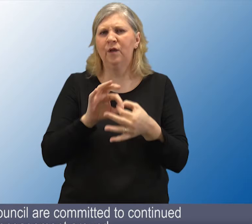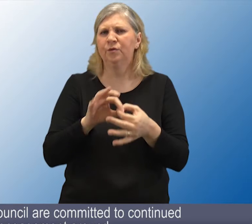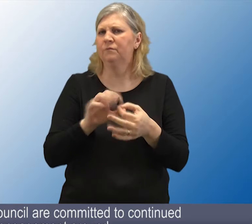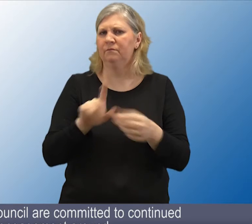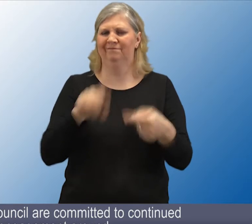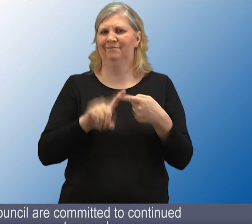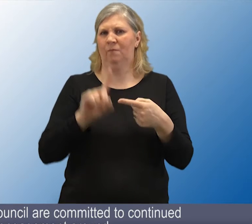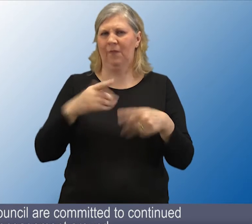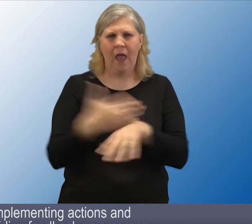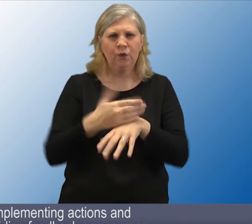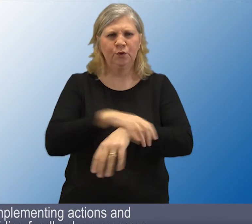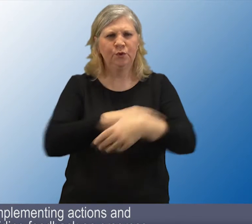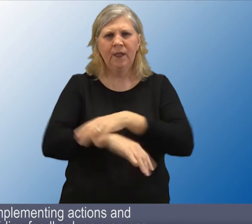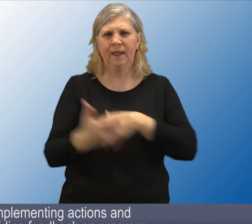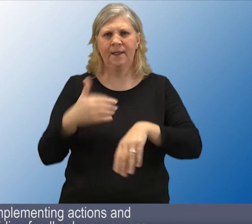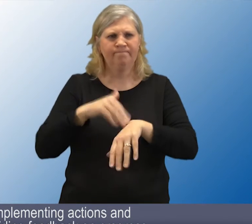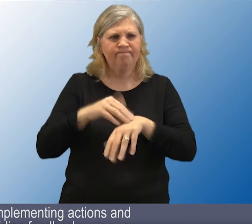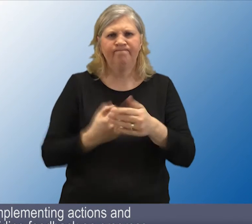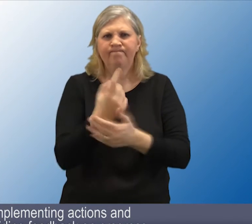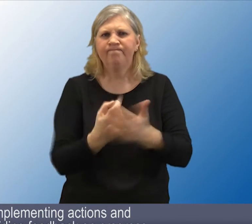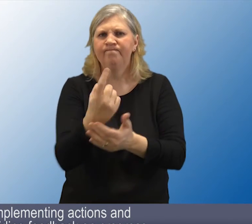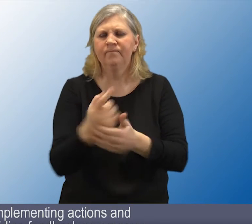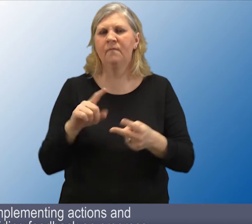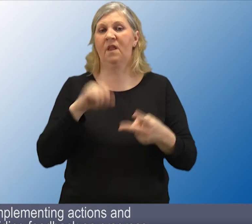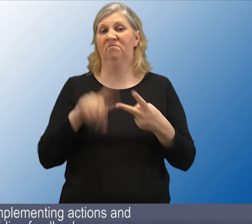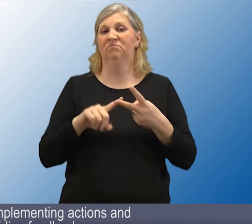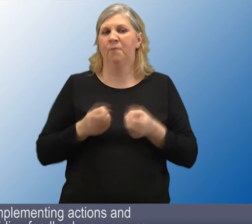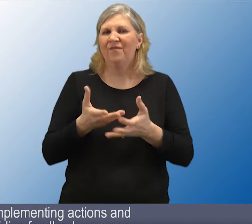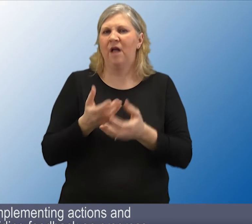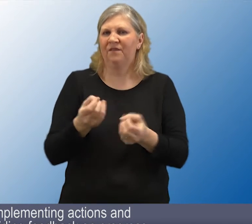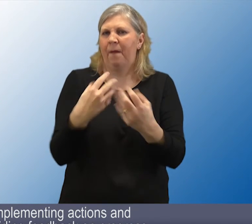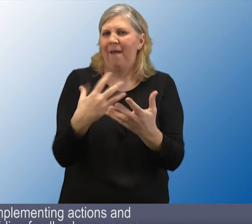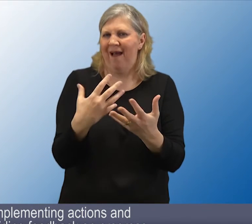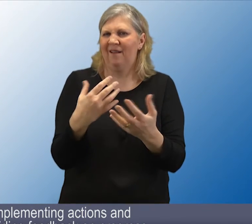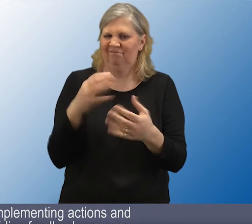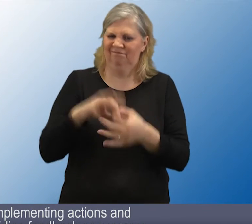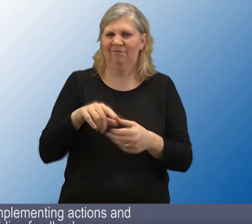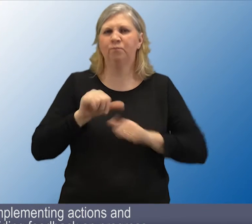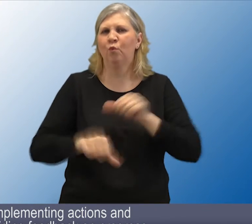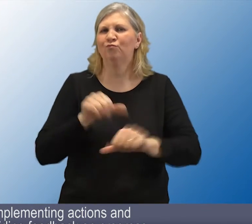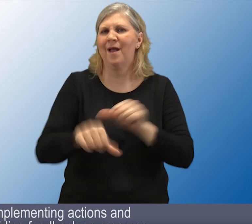Falkirk Council are committed to continued engagement around implementing actions and providing feedback on progress.